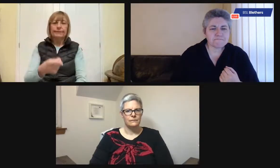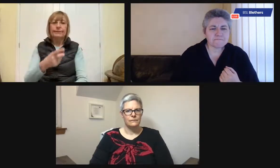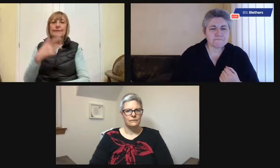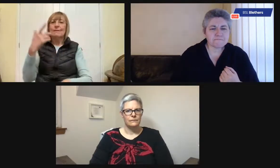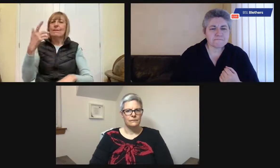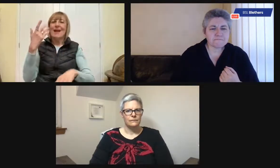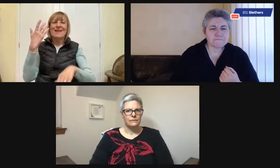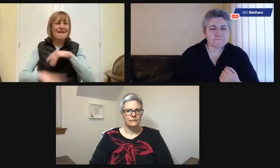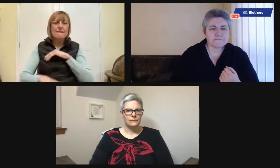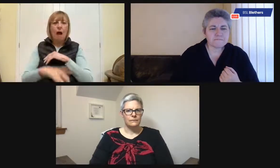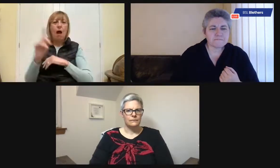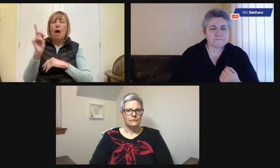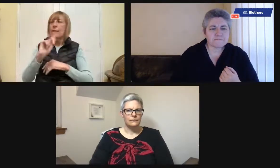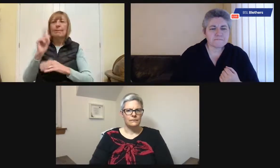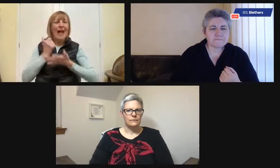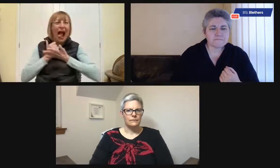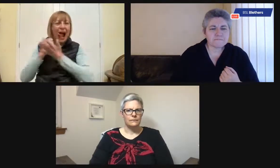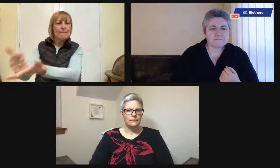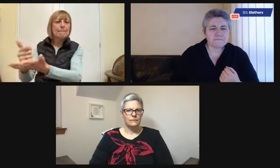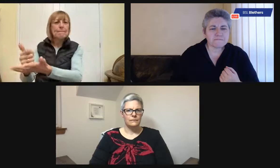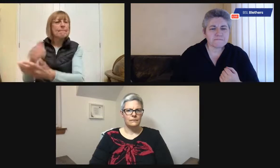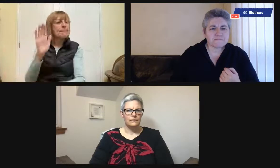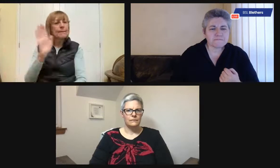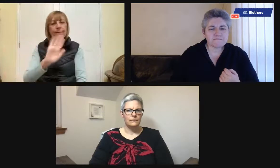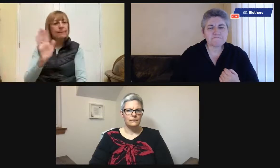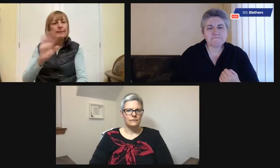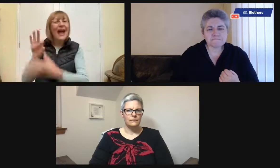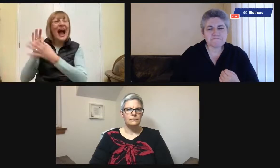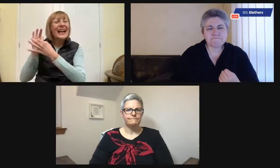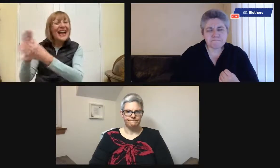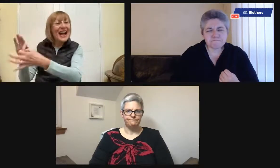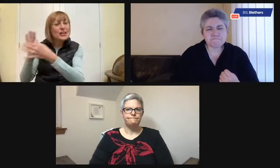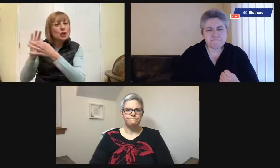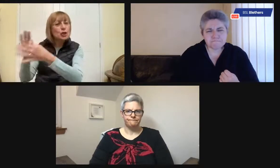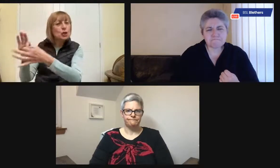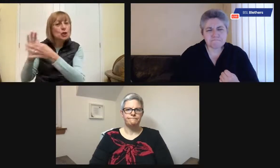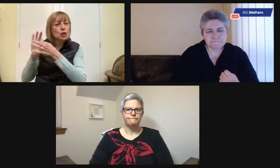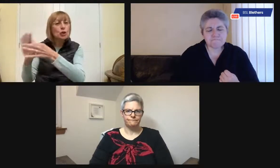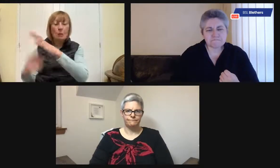With training, we're always saying, don't do it for them.